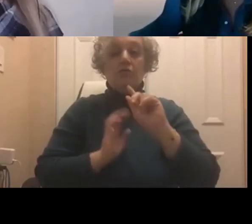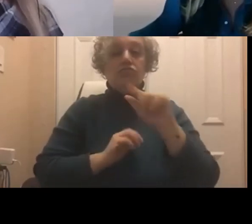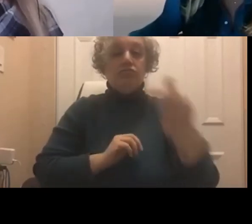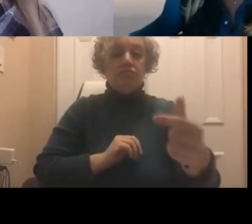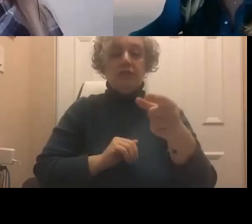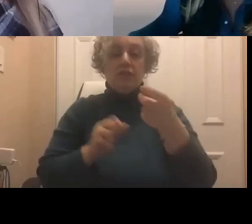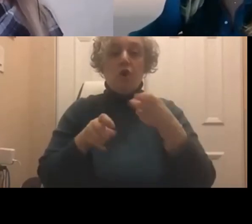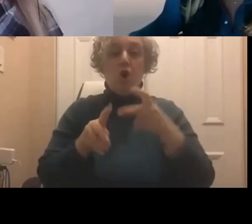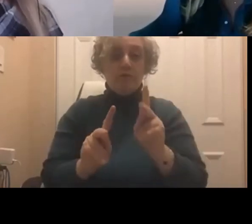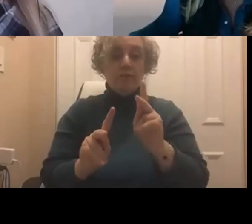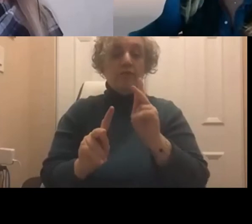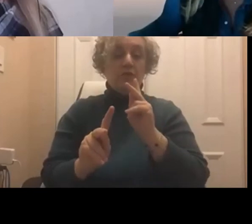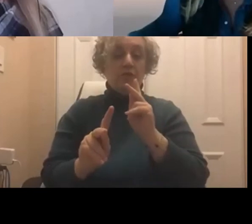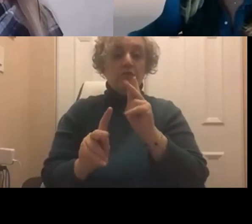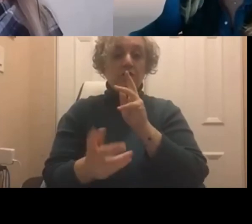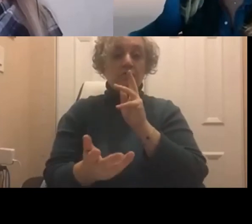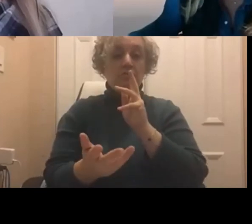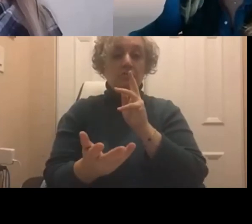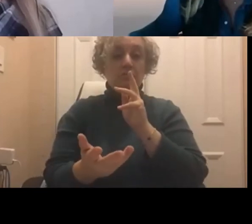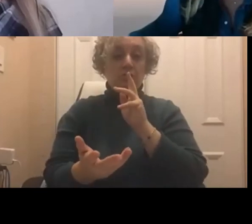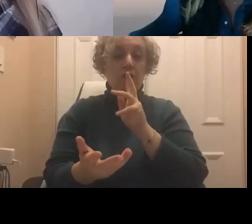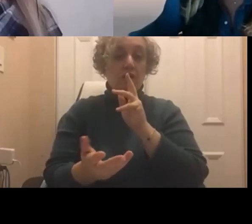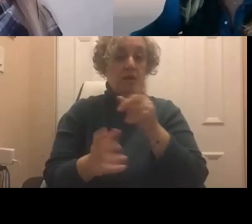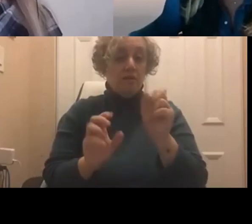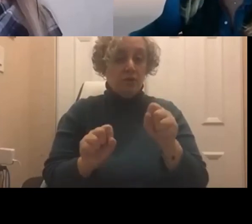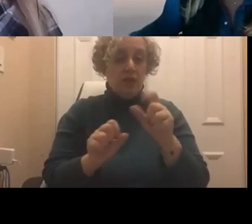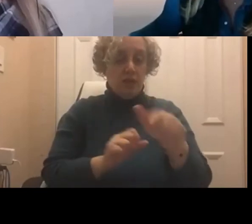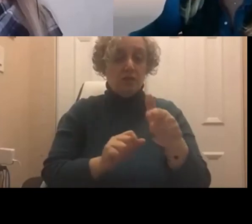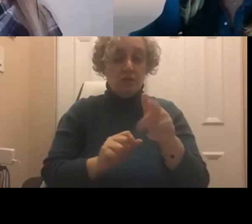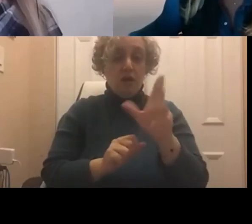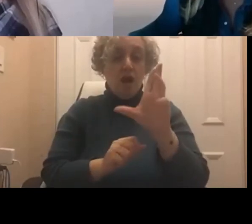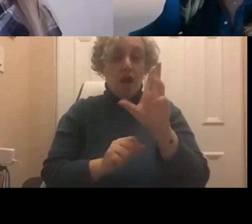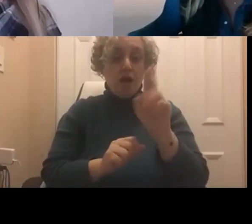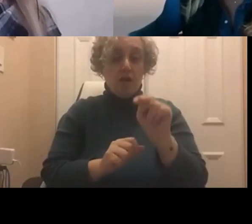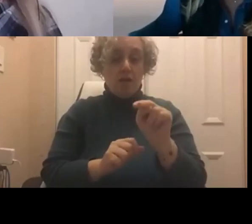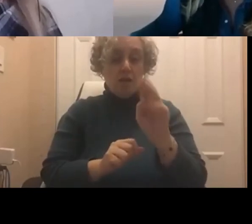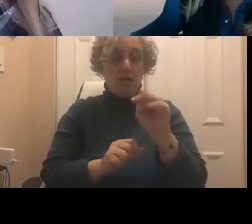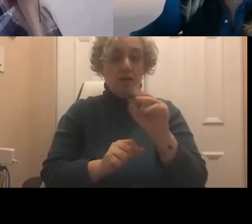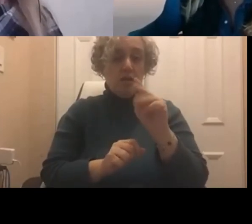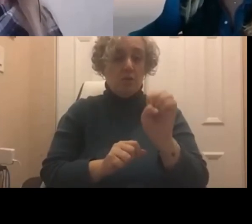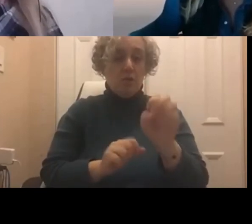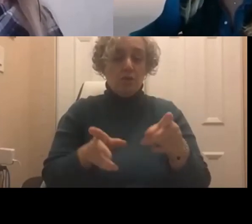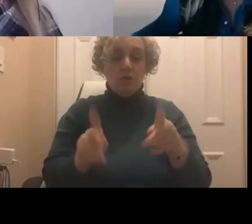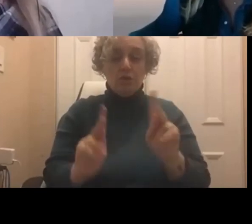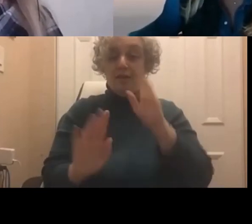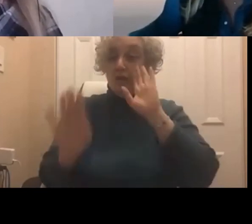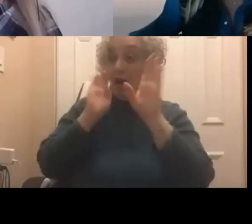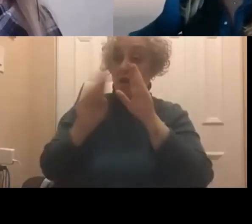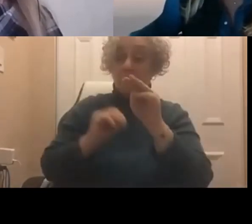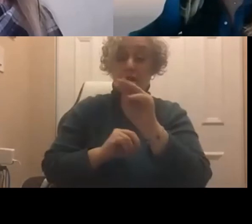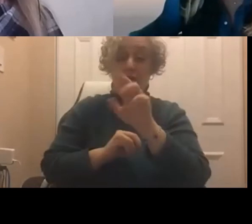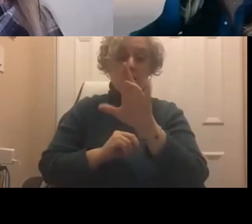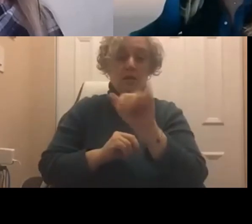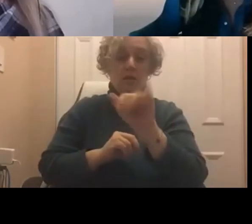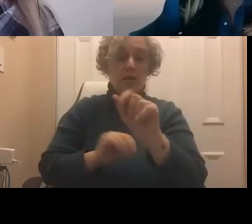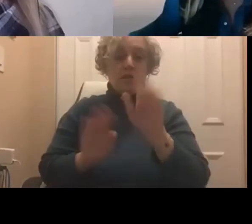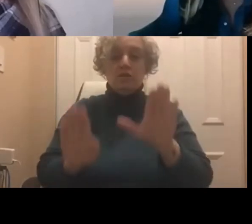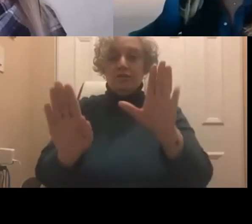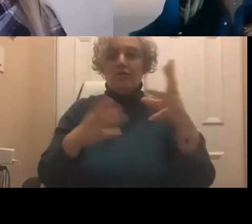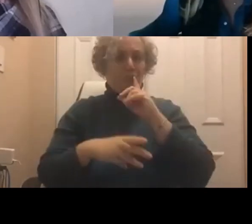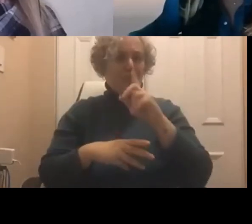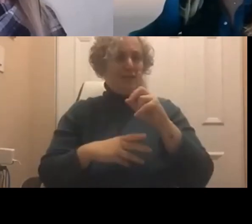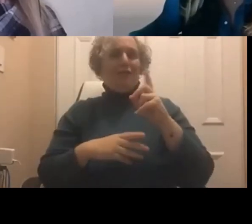opportunity to talk, Maria. You can go ahead and unmute yourself. Hi, this is a great plant panel. I'm learning a lot.